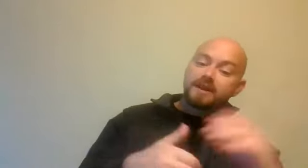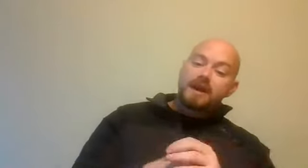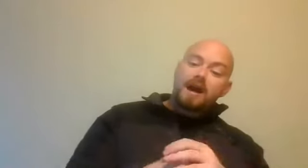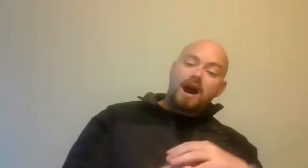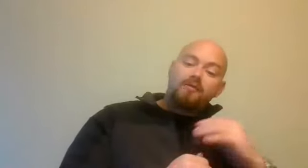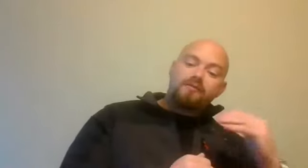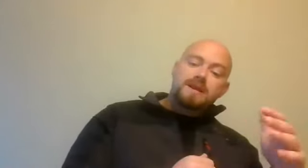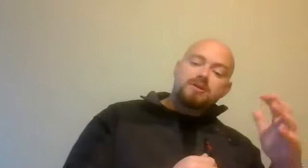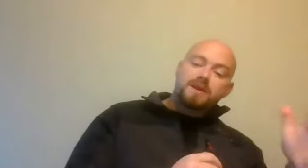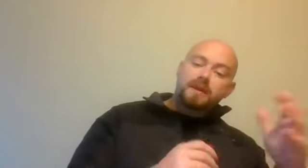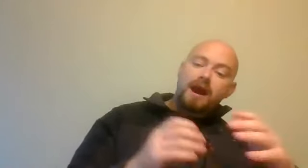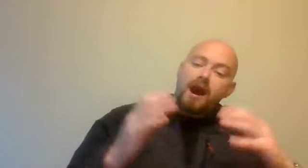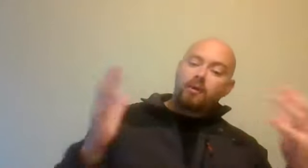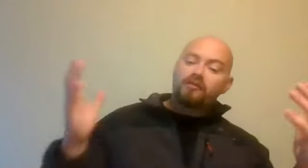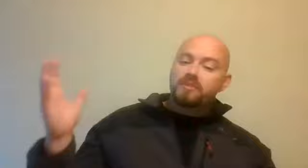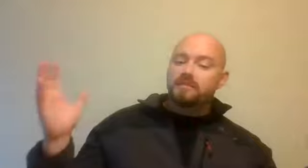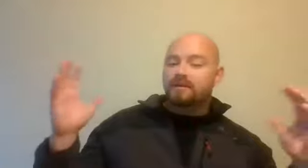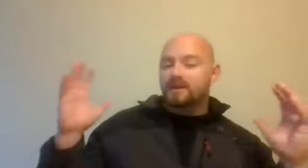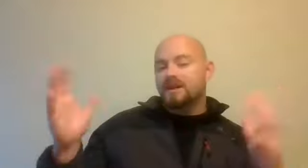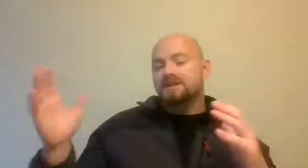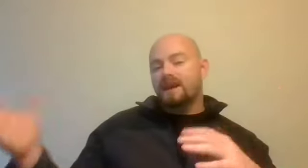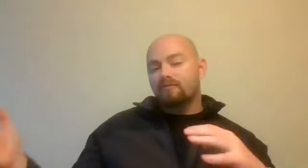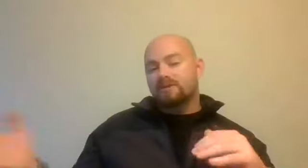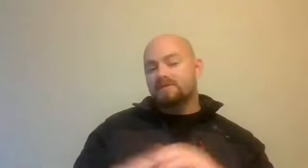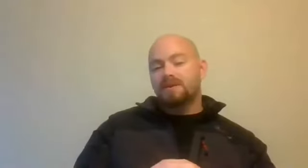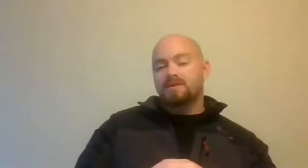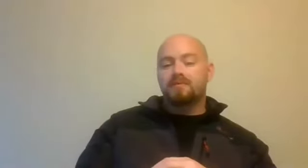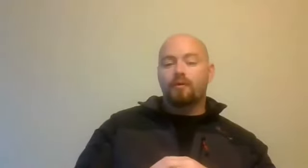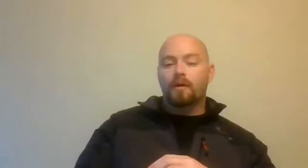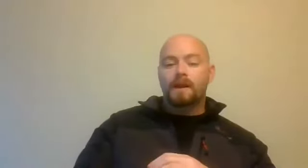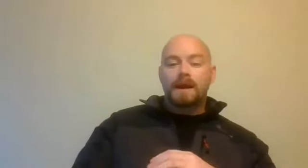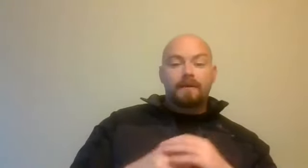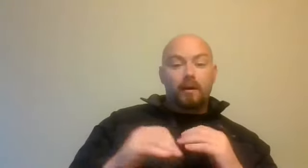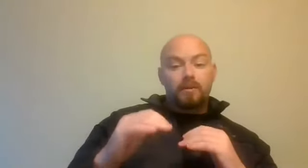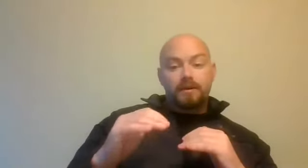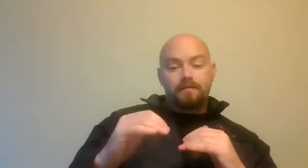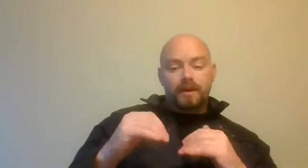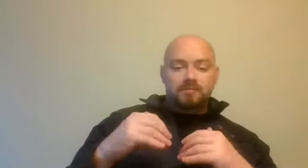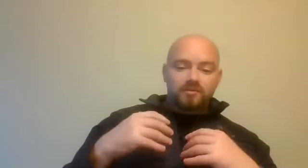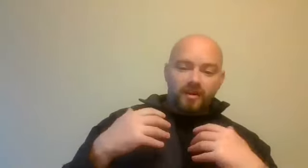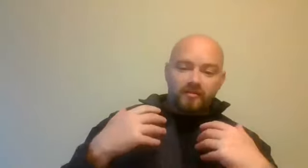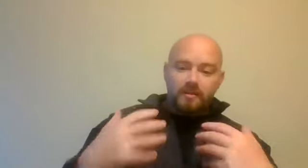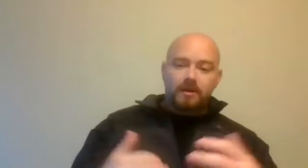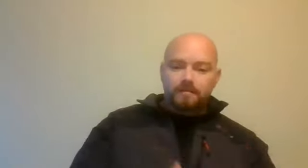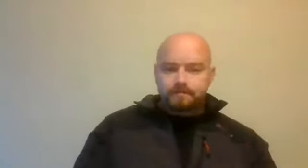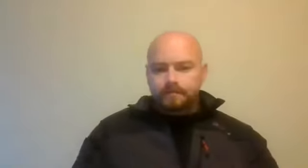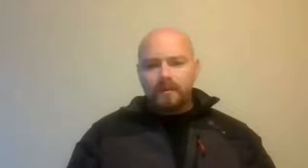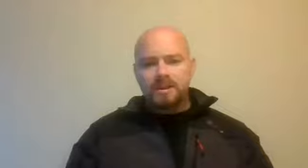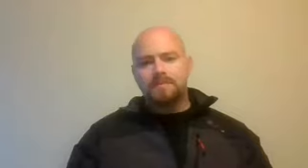how familiar people are, how often people have engaged in that risk experience before. That would be, I suppose, very familiar to